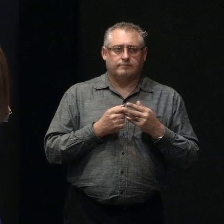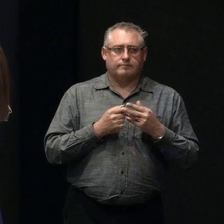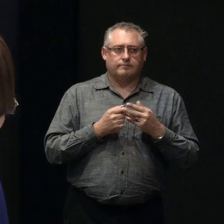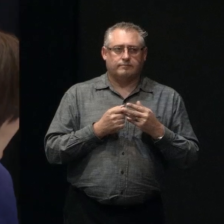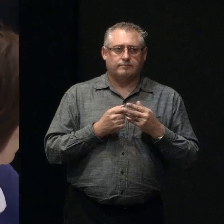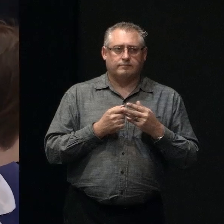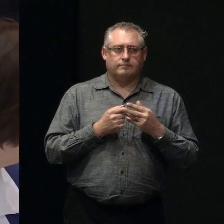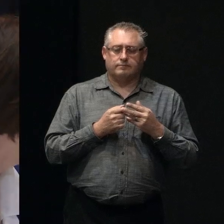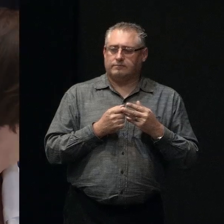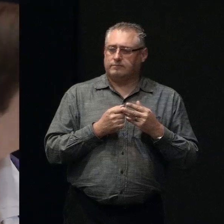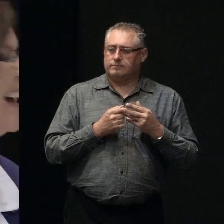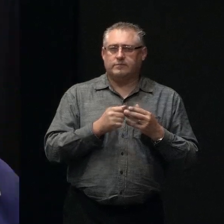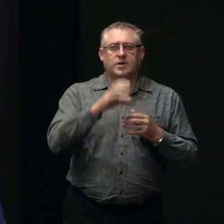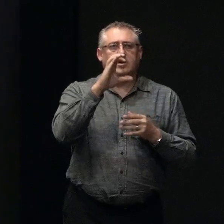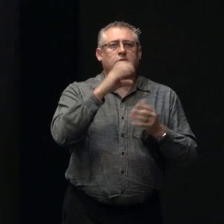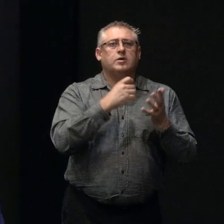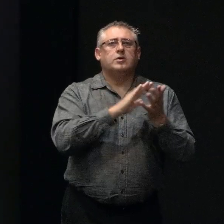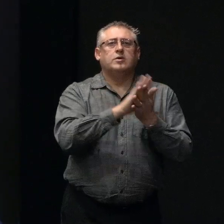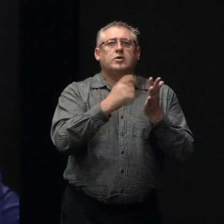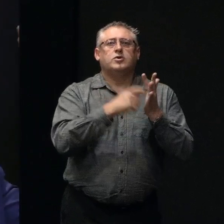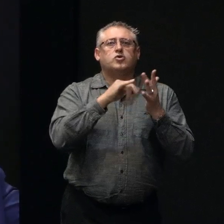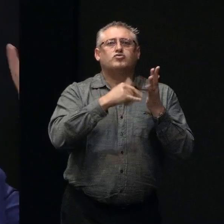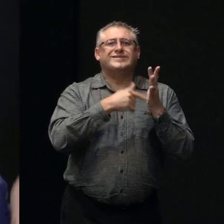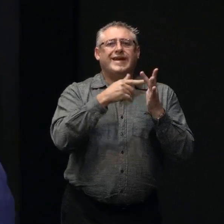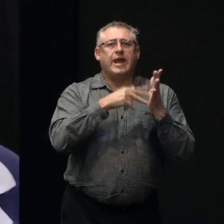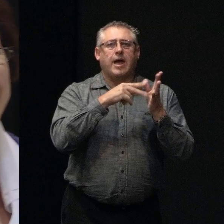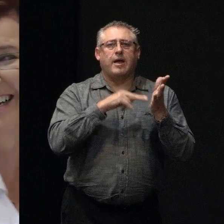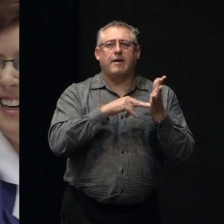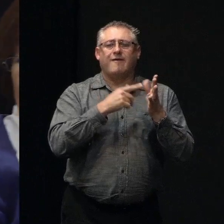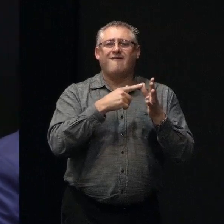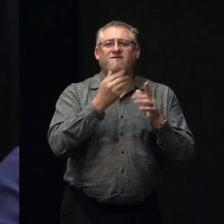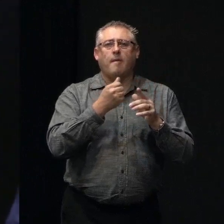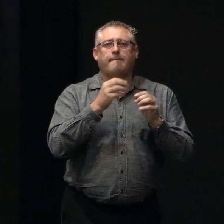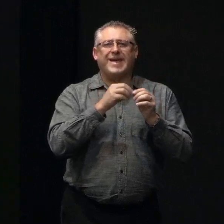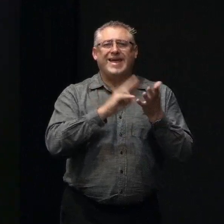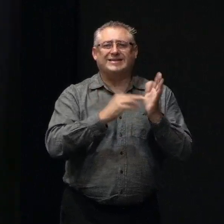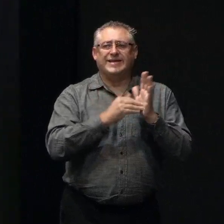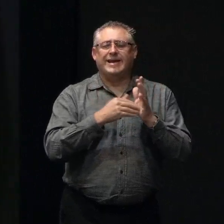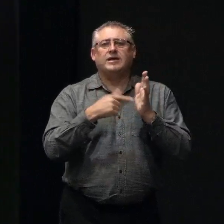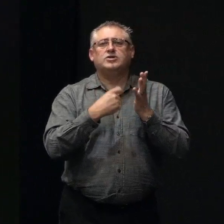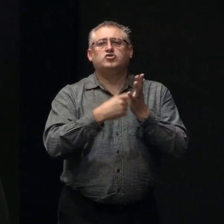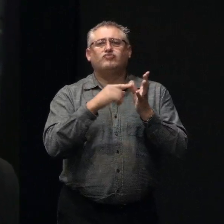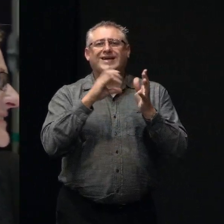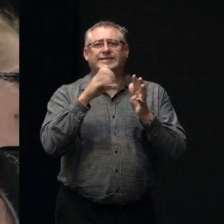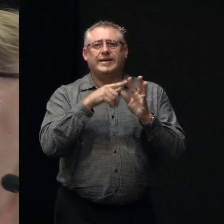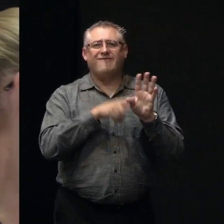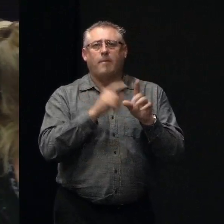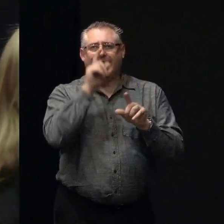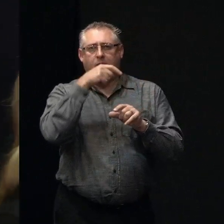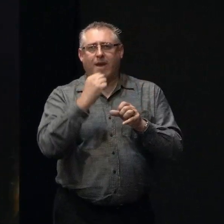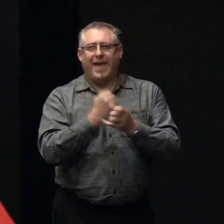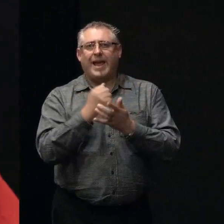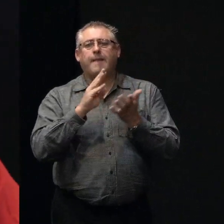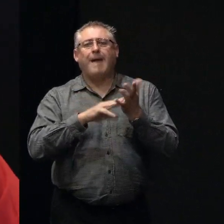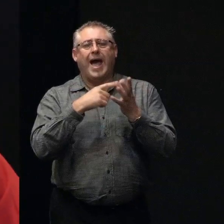We've got Christina Gardner here from BNZ. And Tracy Berry from Kiwi Bank and Mark Ford here from